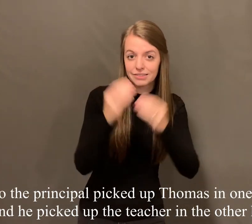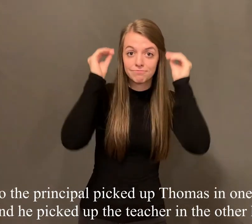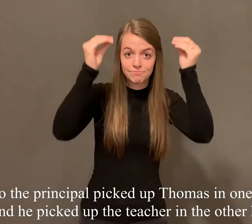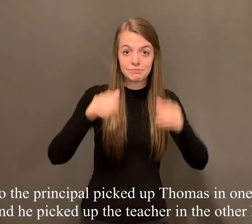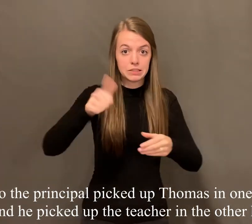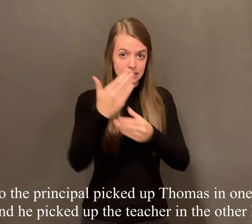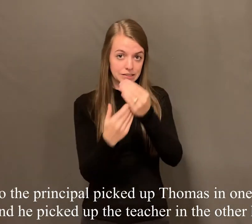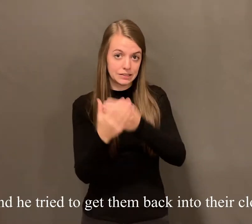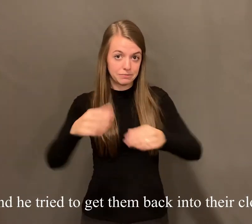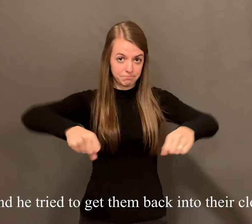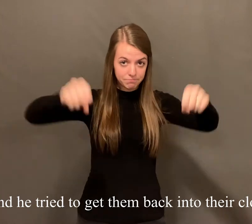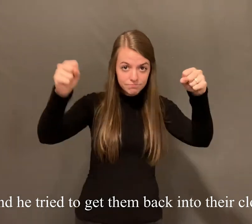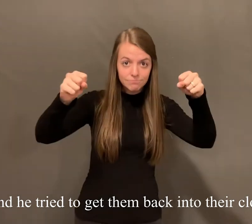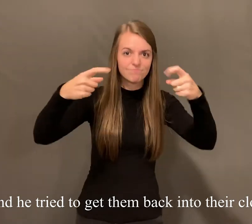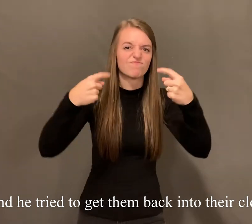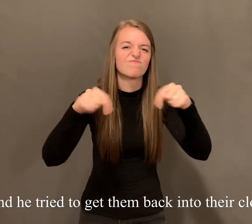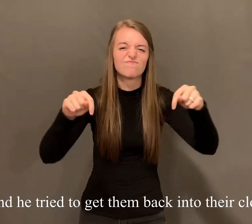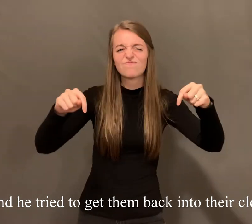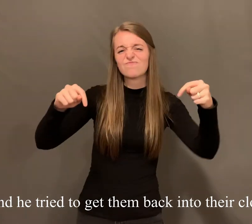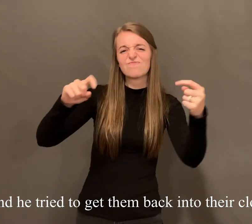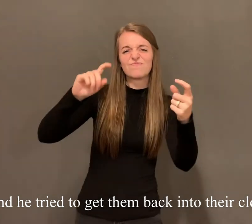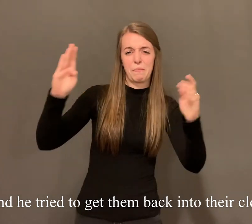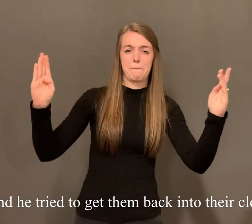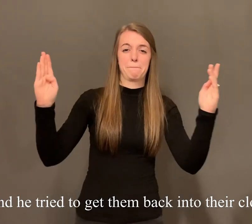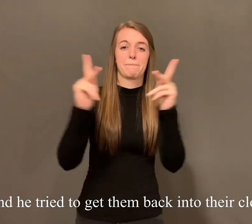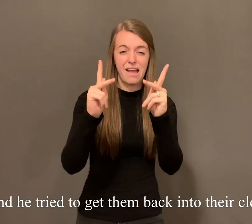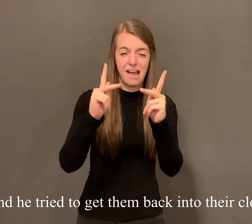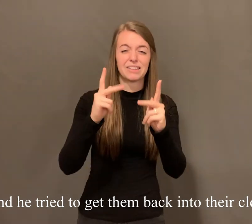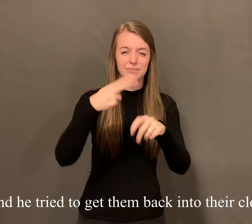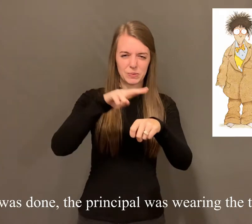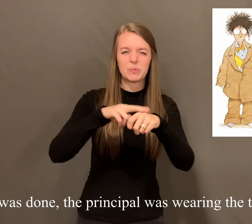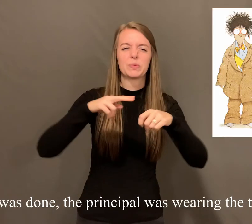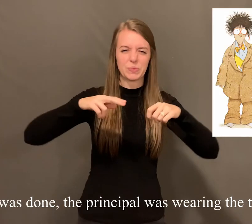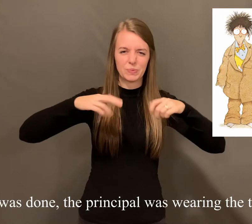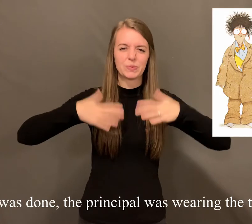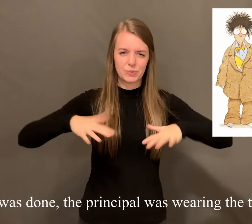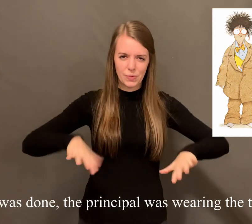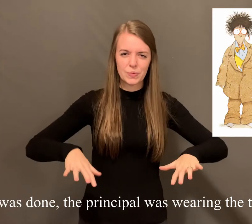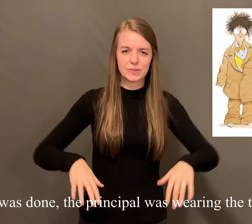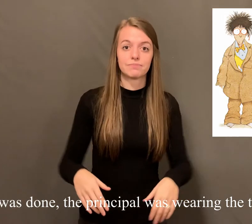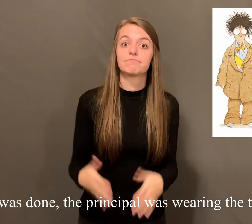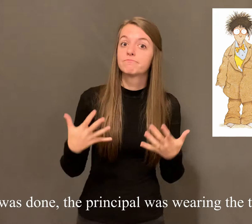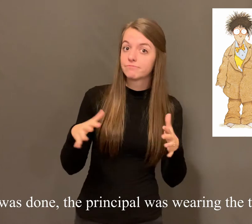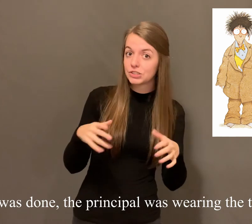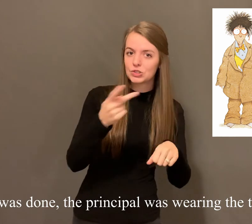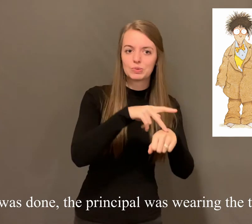teacher in the other hand and he tried to get them back into their clothes when he was done the principal was wearing the teacher's dress